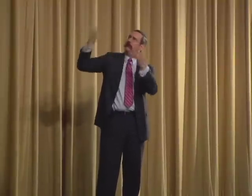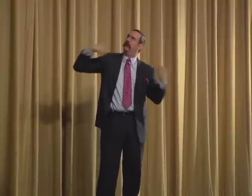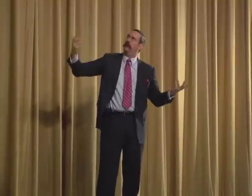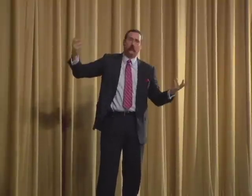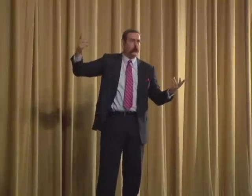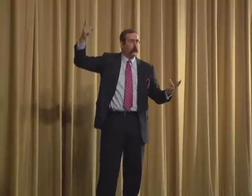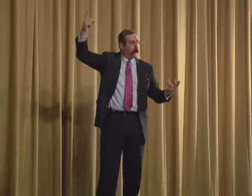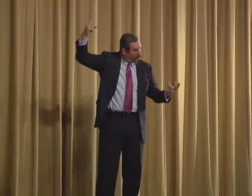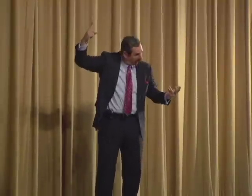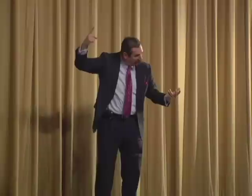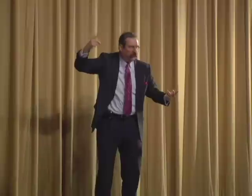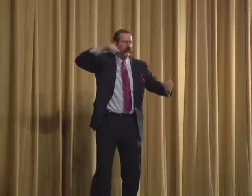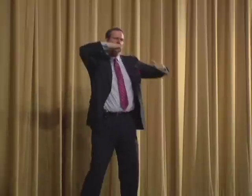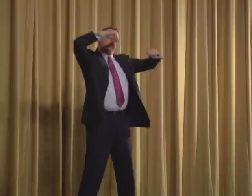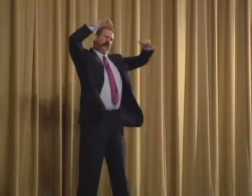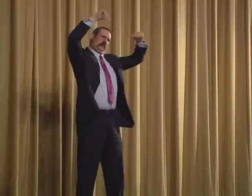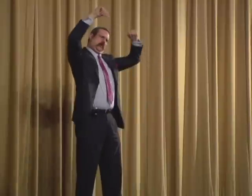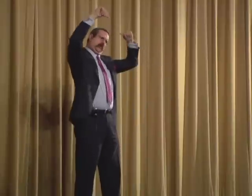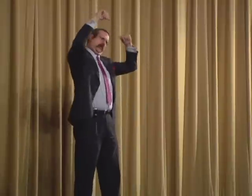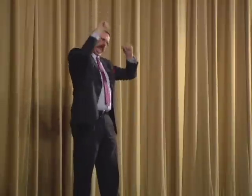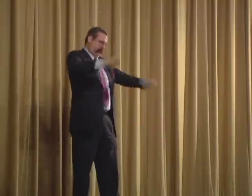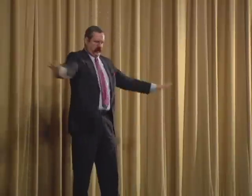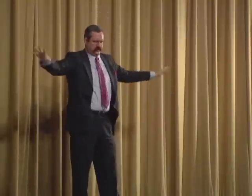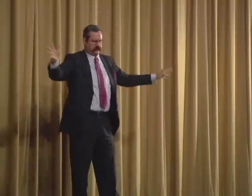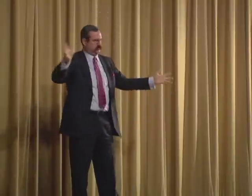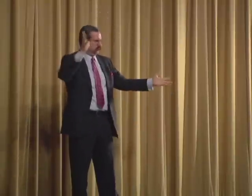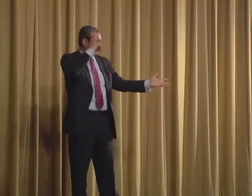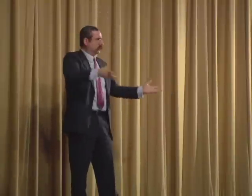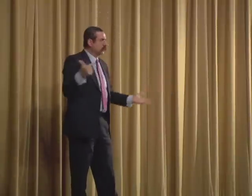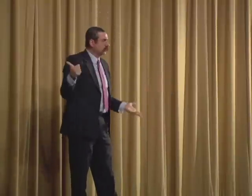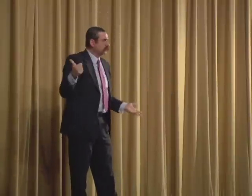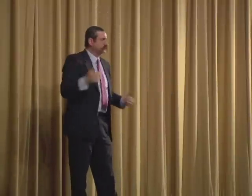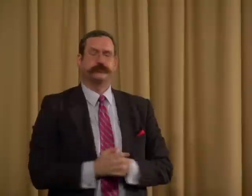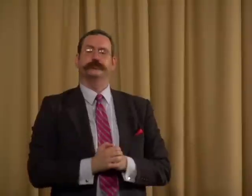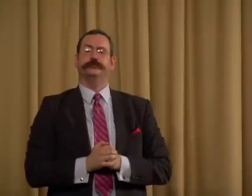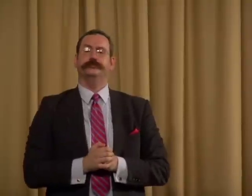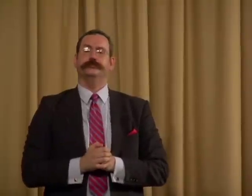to help us. And God will bless us.